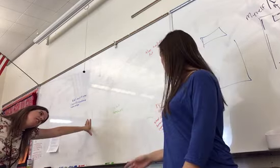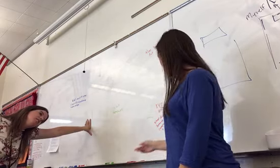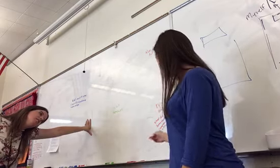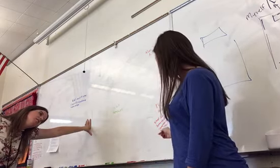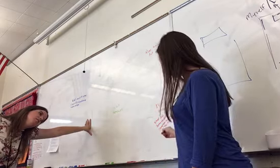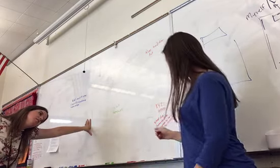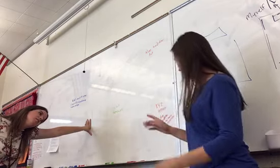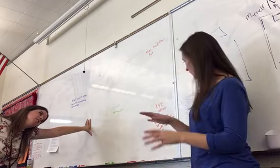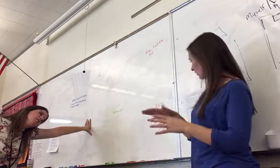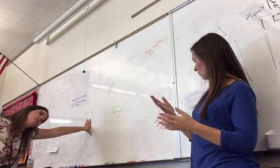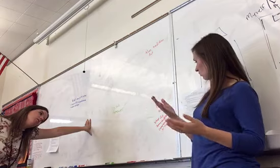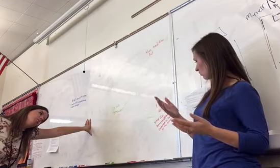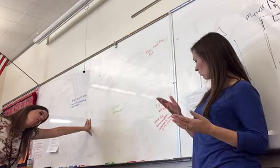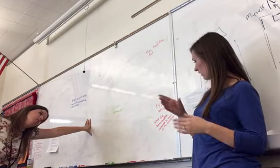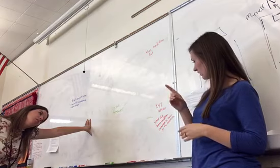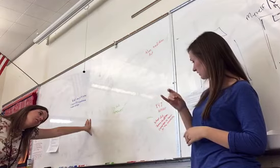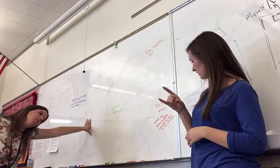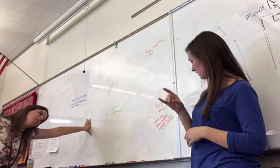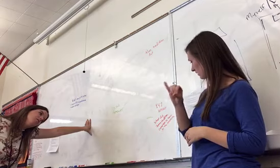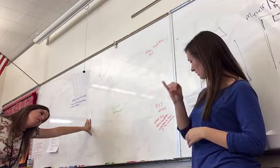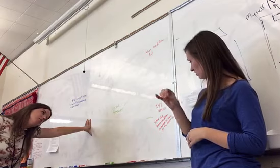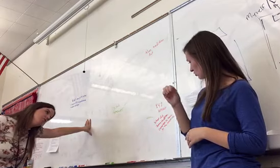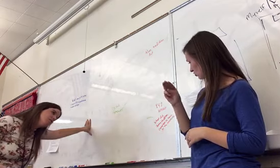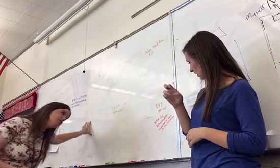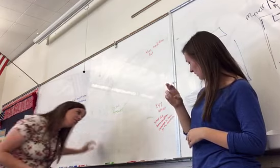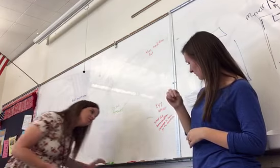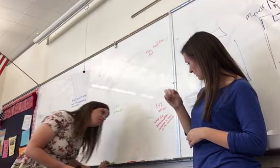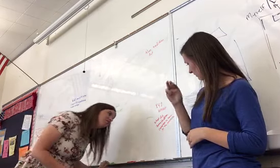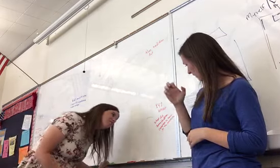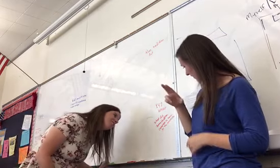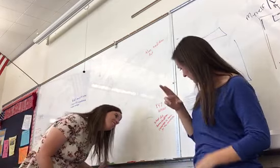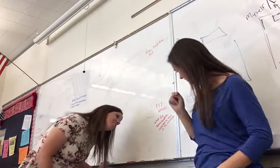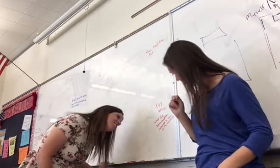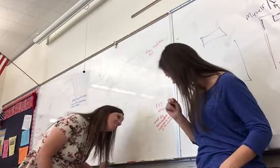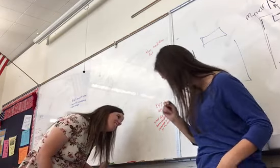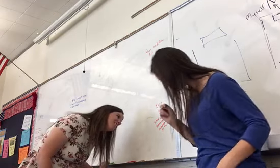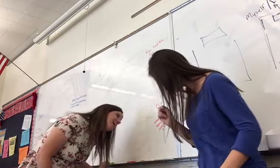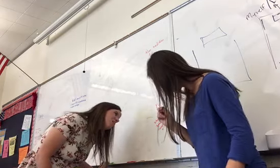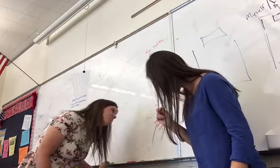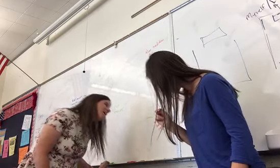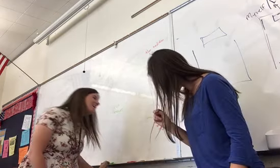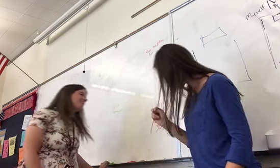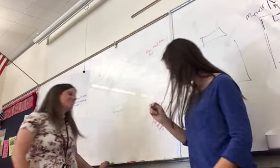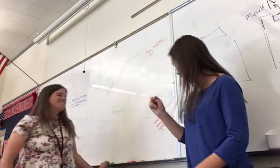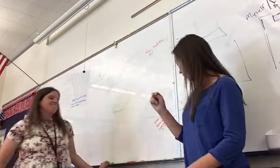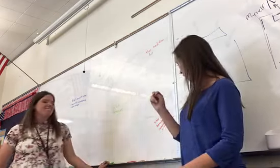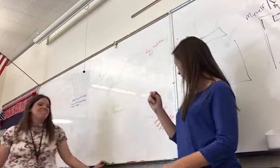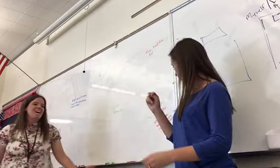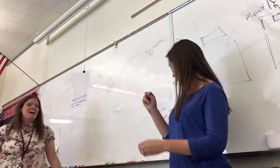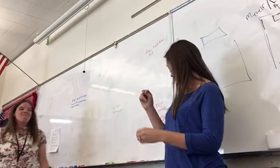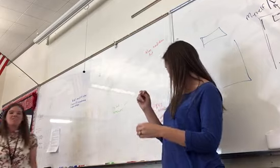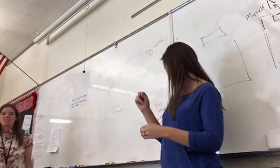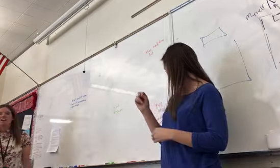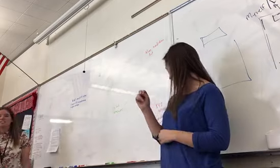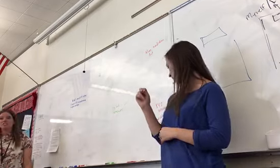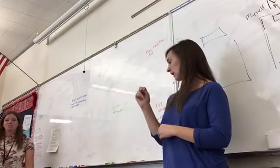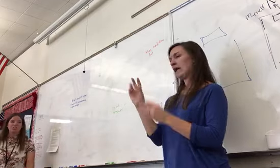campaign to have in the constitution?